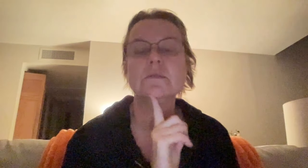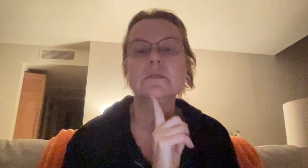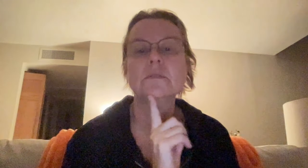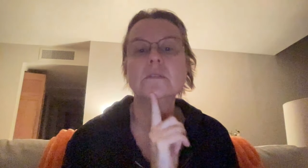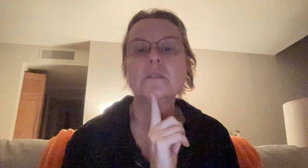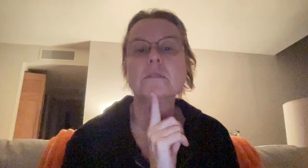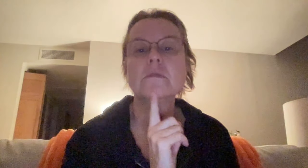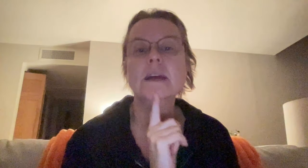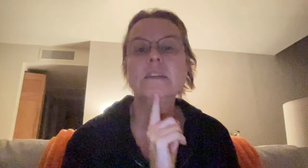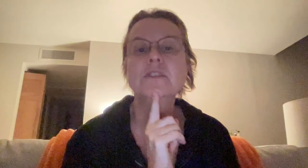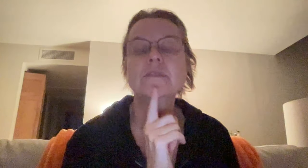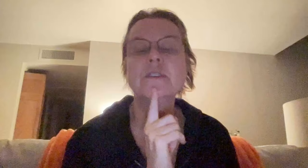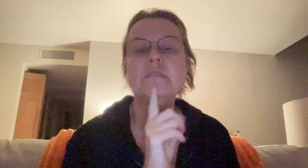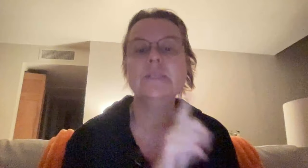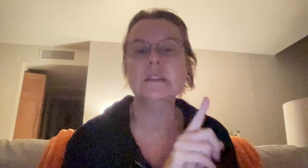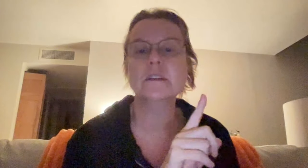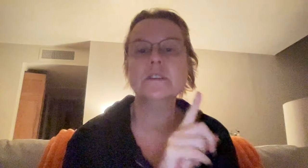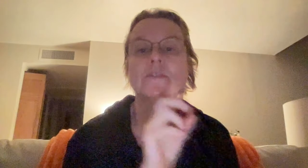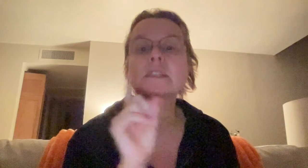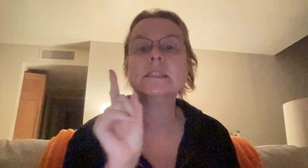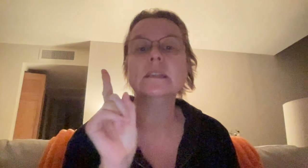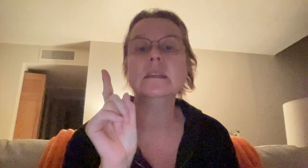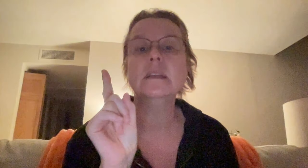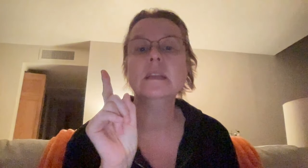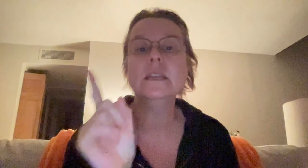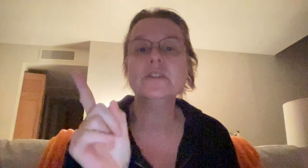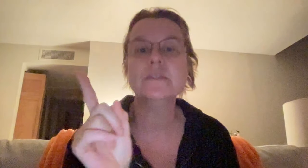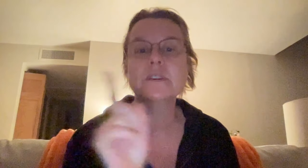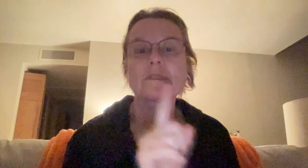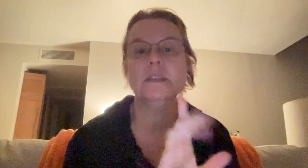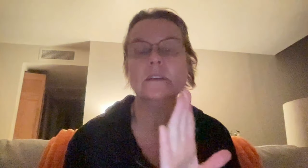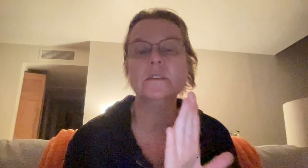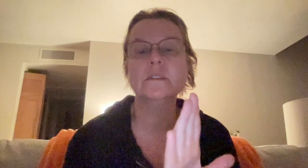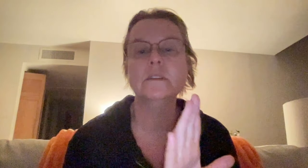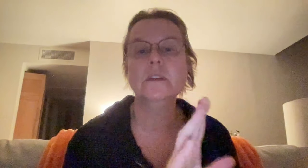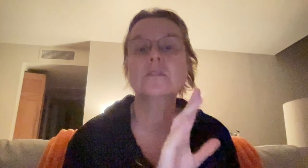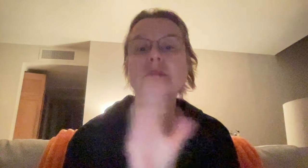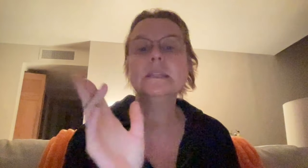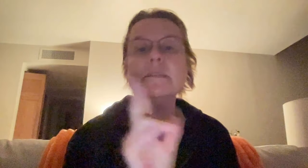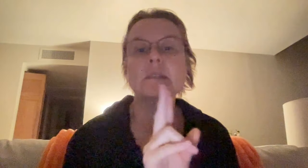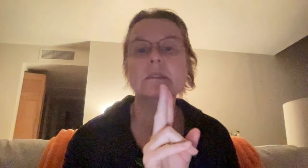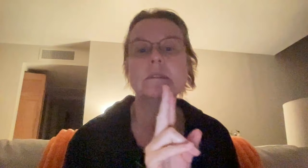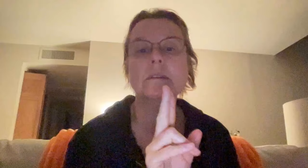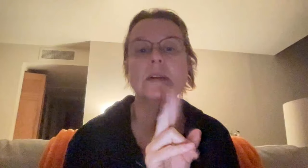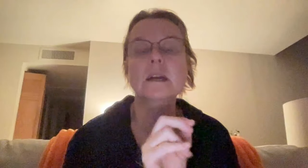extroverted feelers versus introverted feelers, there's a big difference. Okay.